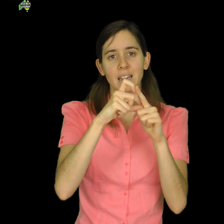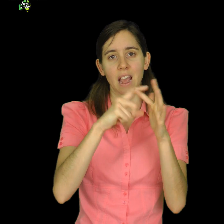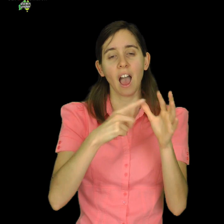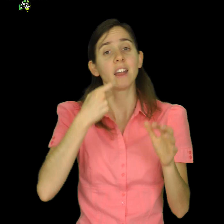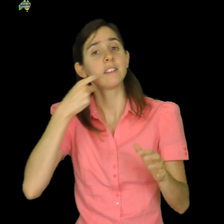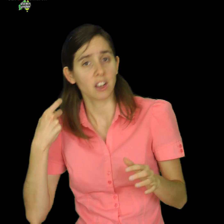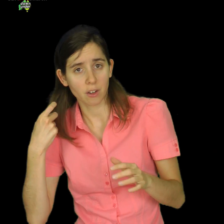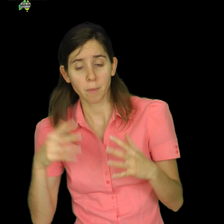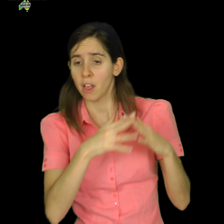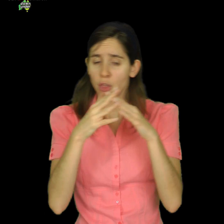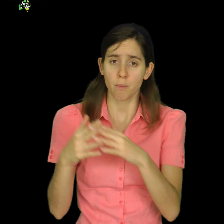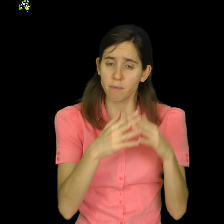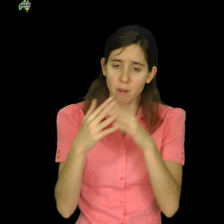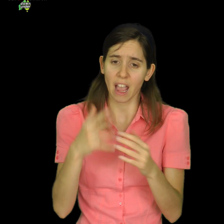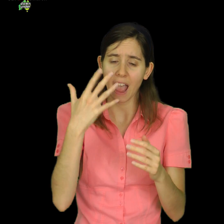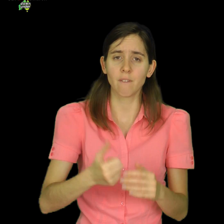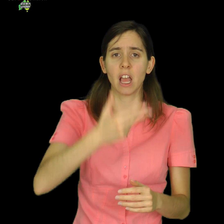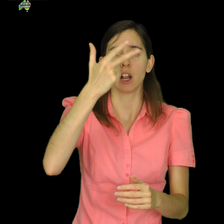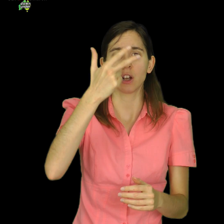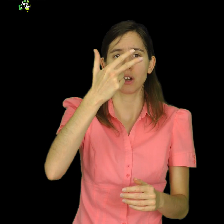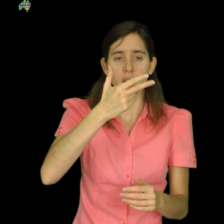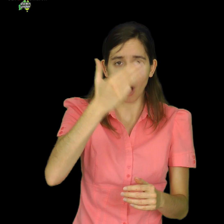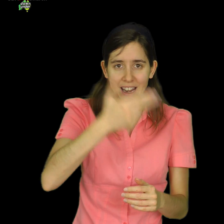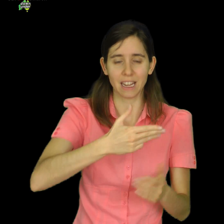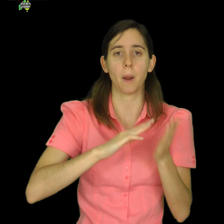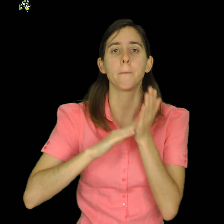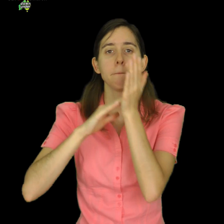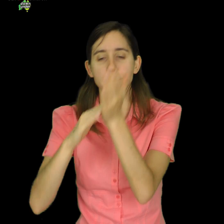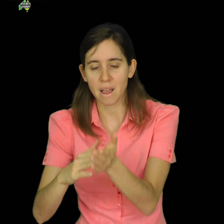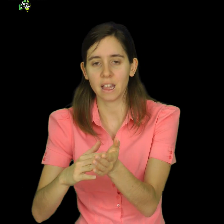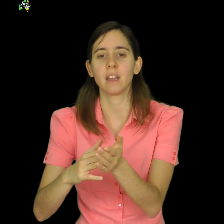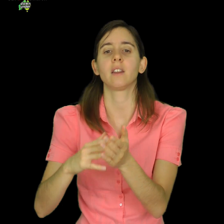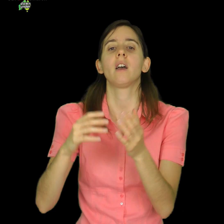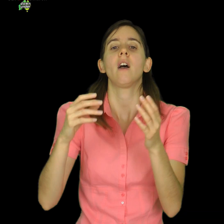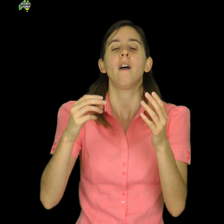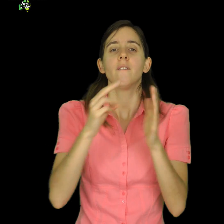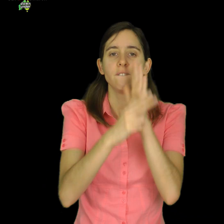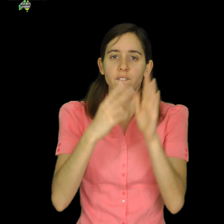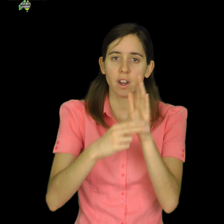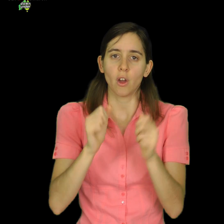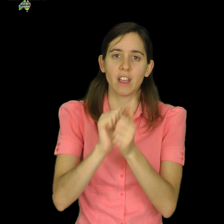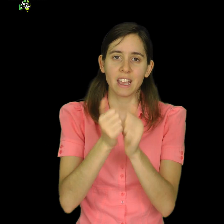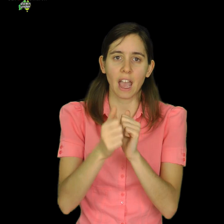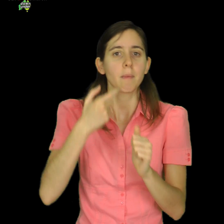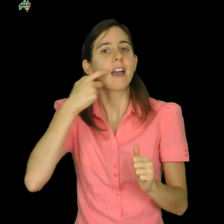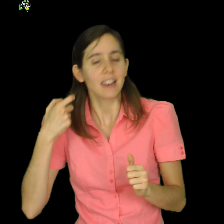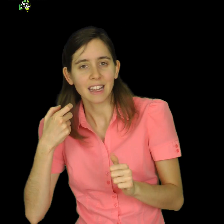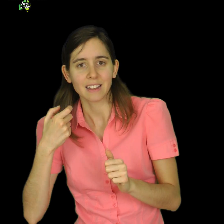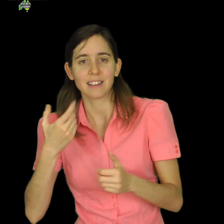there are 19 million video game addicts in America. Five million gamers even clock in at 40 plus hours